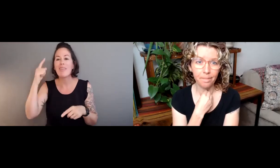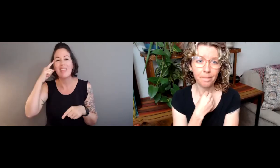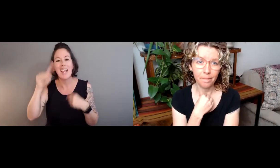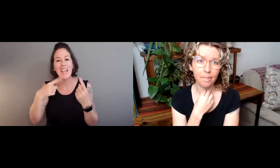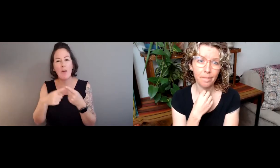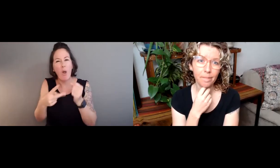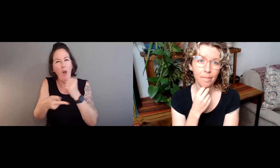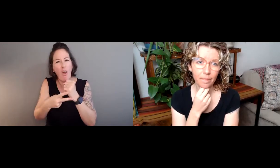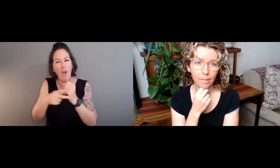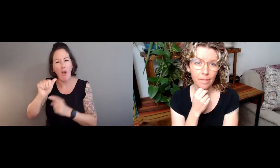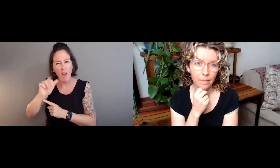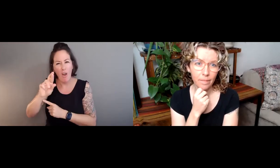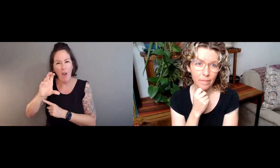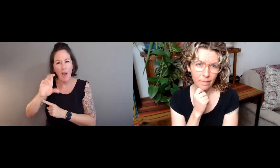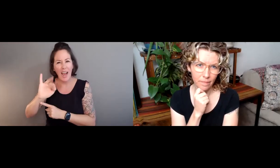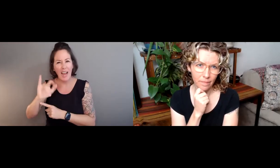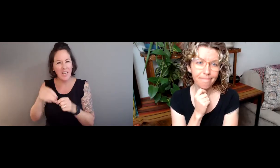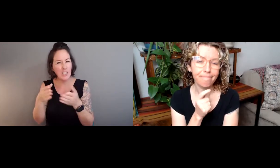little bit tangential but related, I promise.